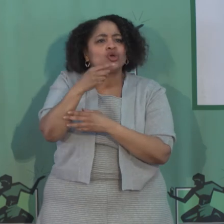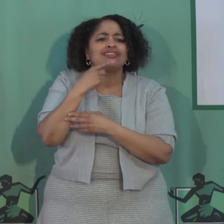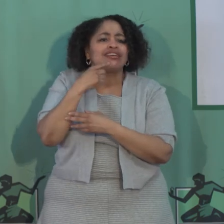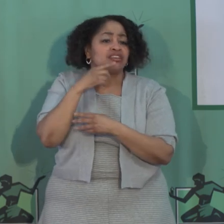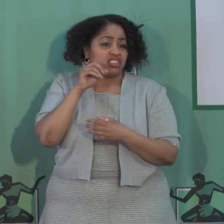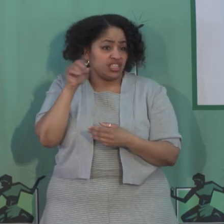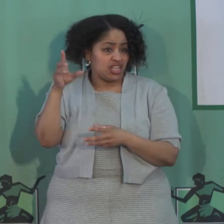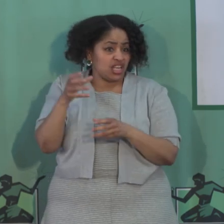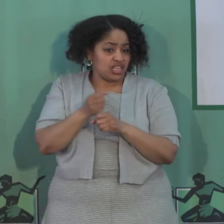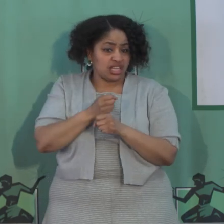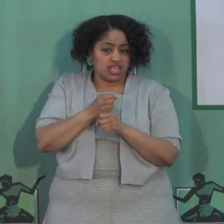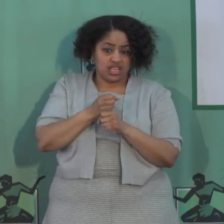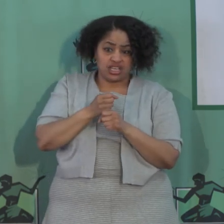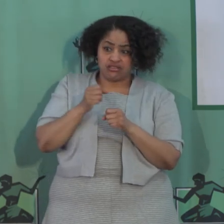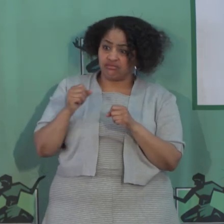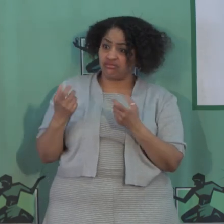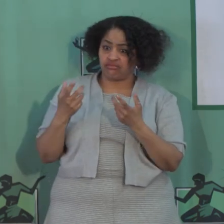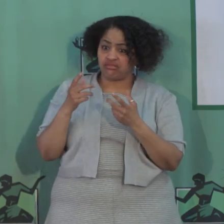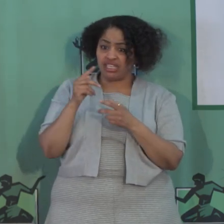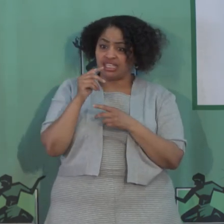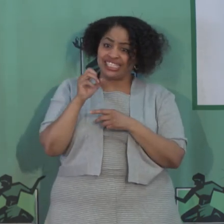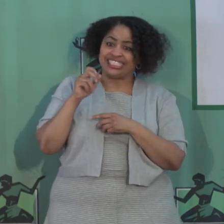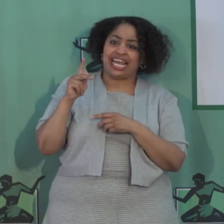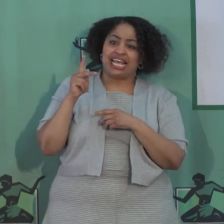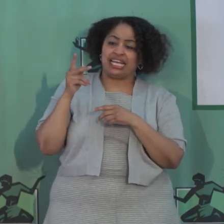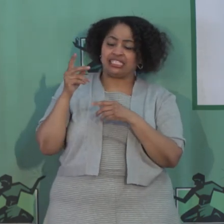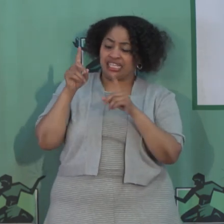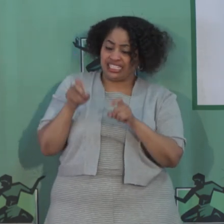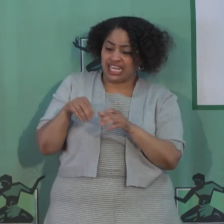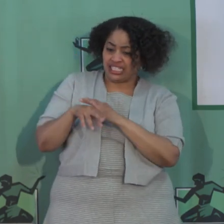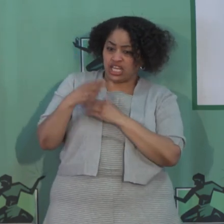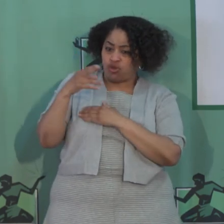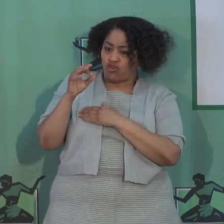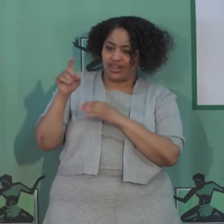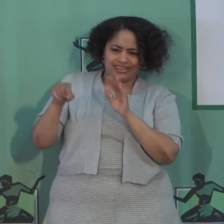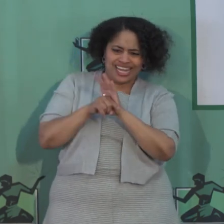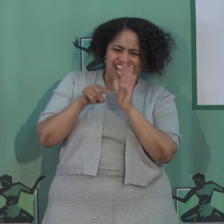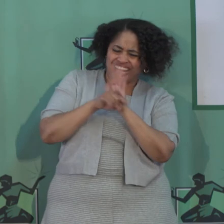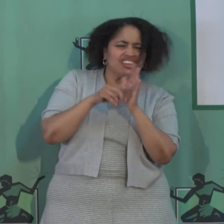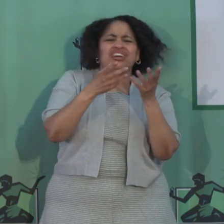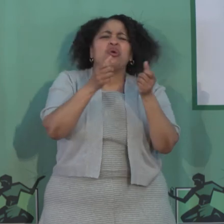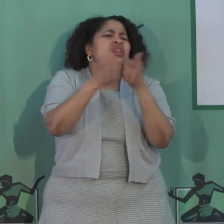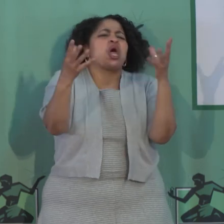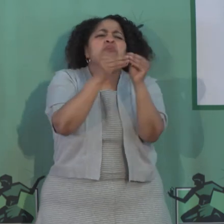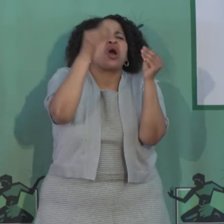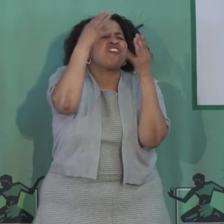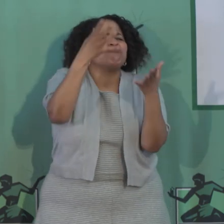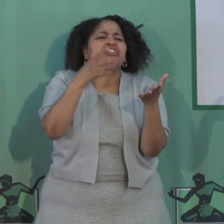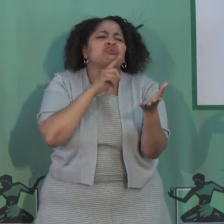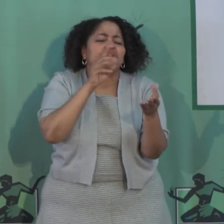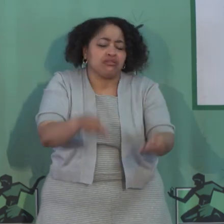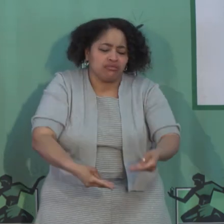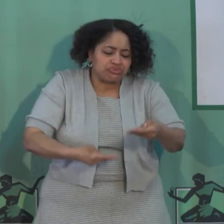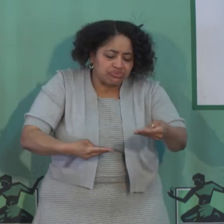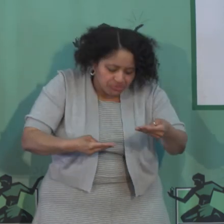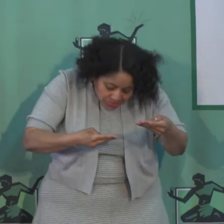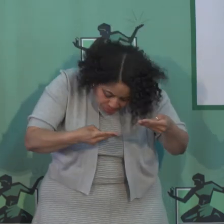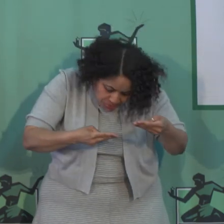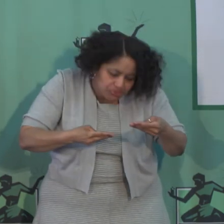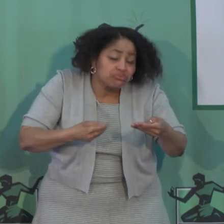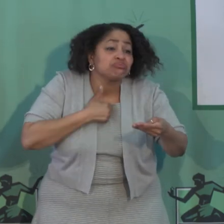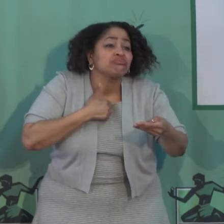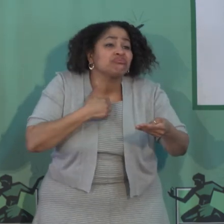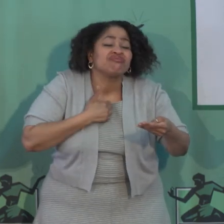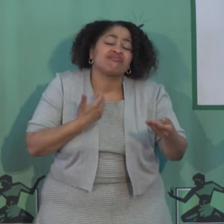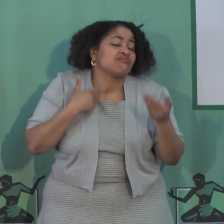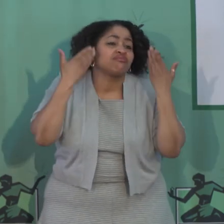Did they get a test at Henry Ford and the test was negative? Without knowing the memo and talking to Wright Lassiter,